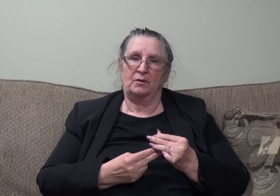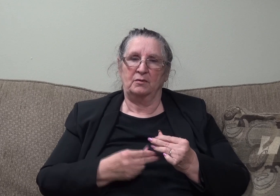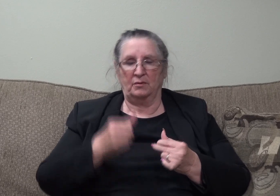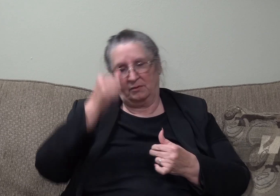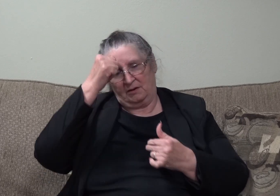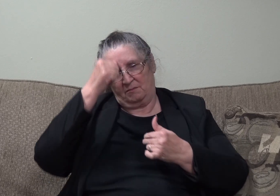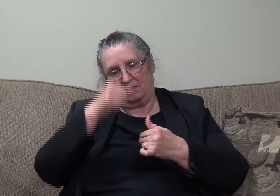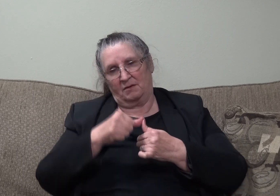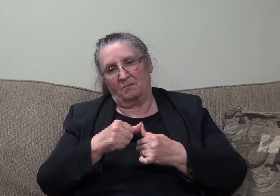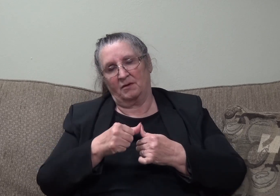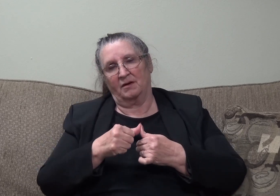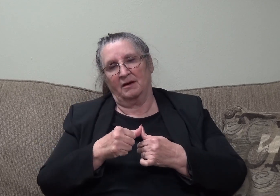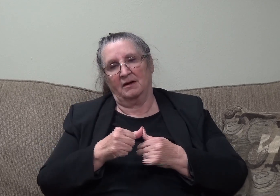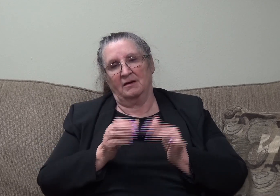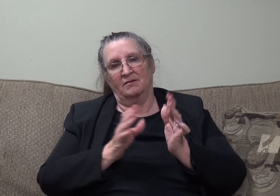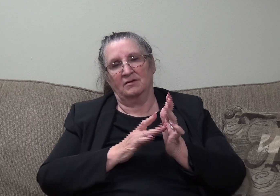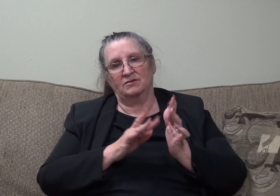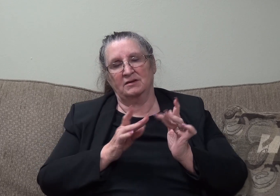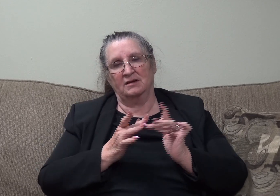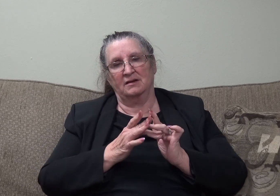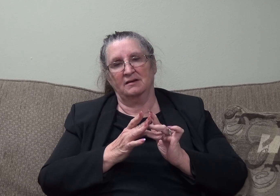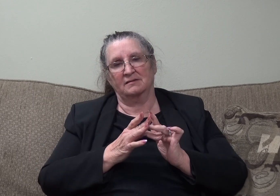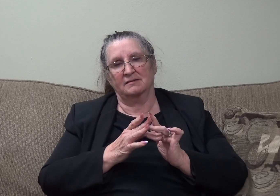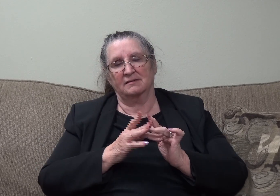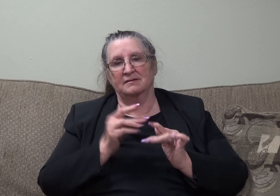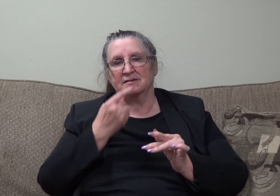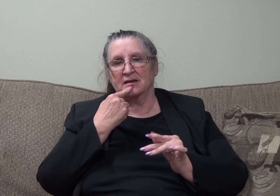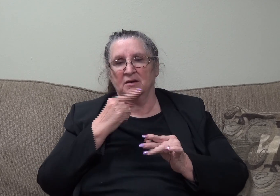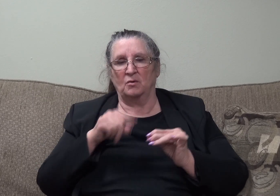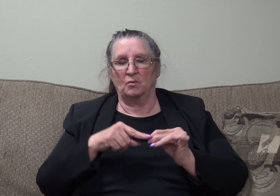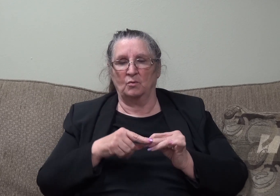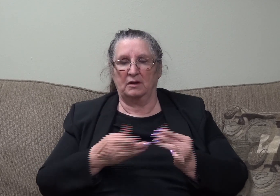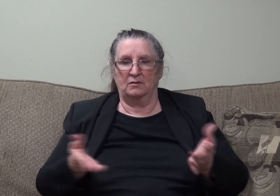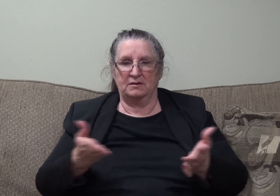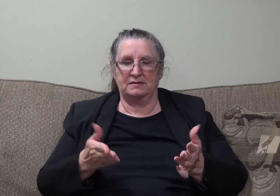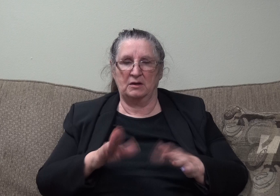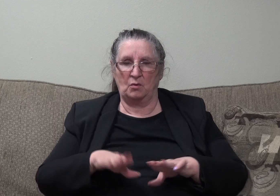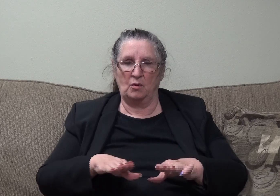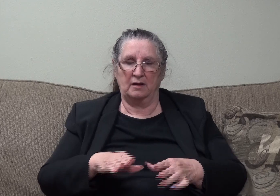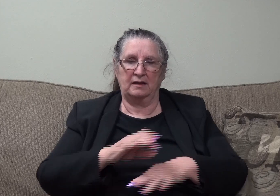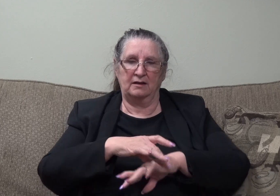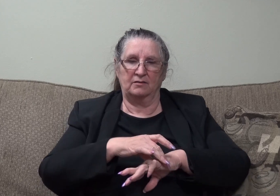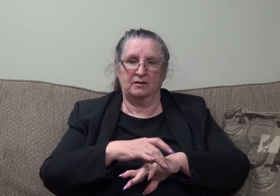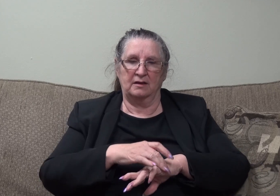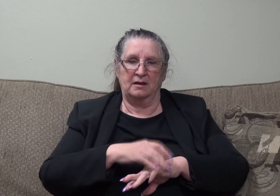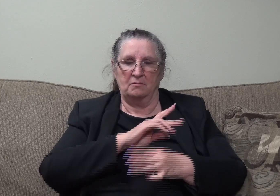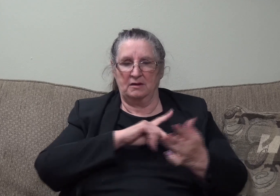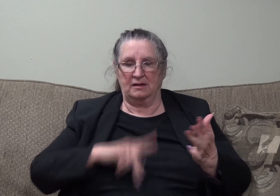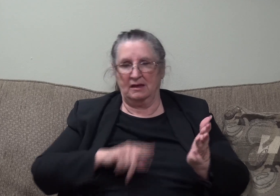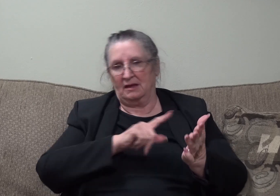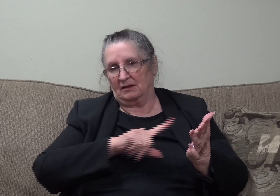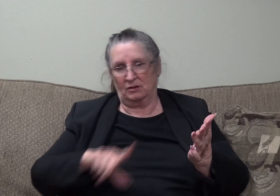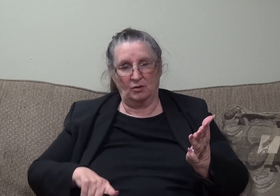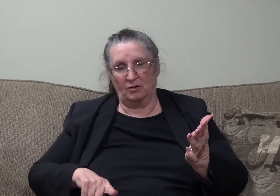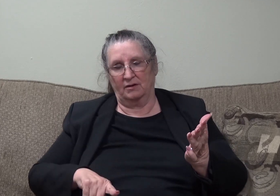that Jesus set up for us as he walked on earth. And how being king of kings, lords of lords, he was